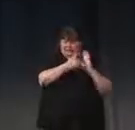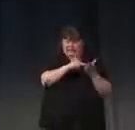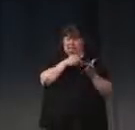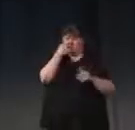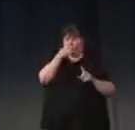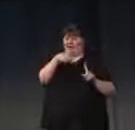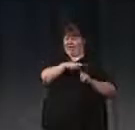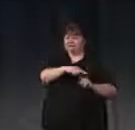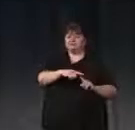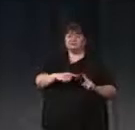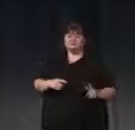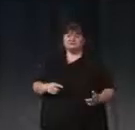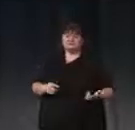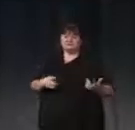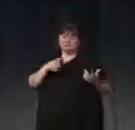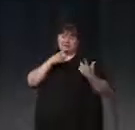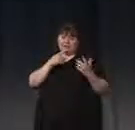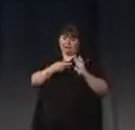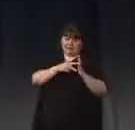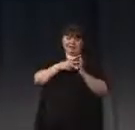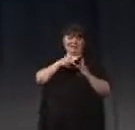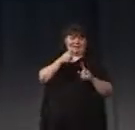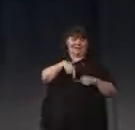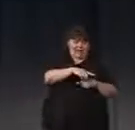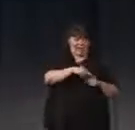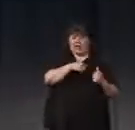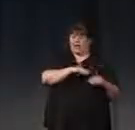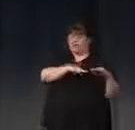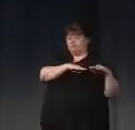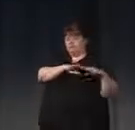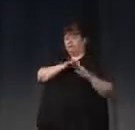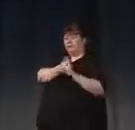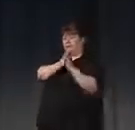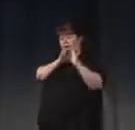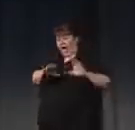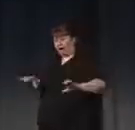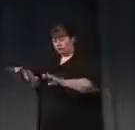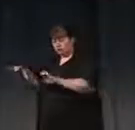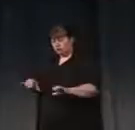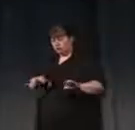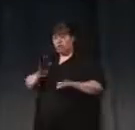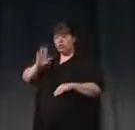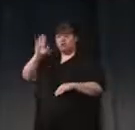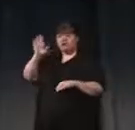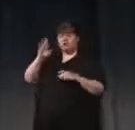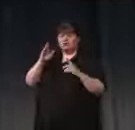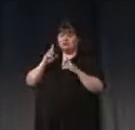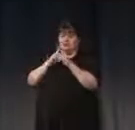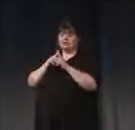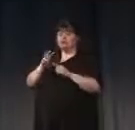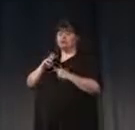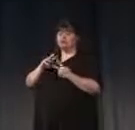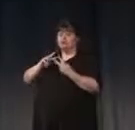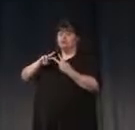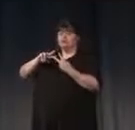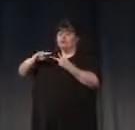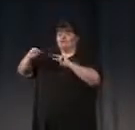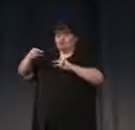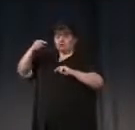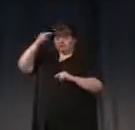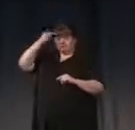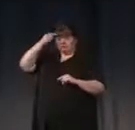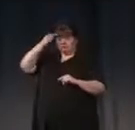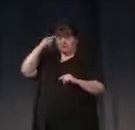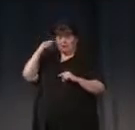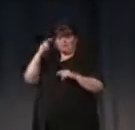that enable action? So his goal, as he describes it, is to reverse engineer the brain and